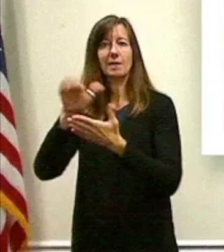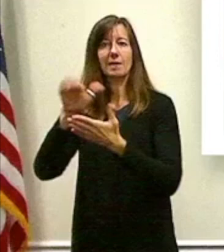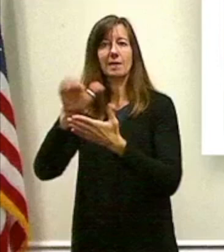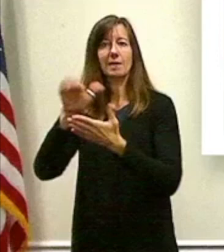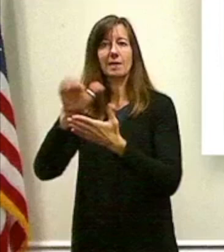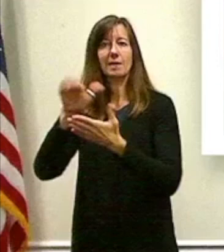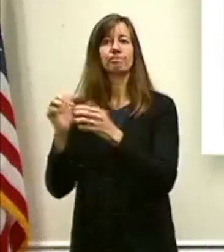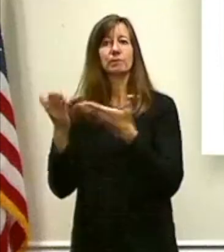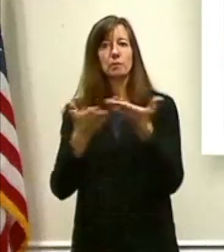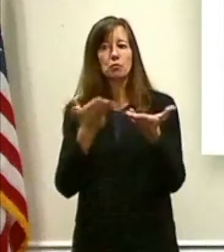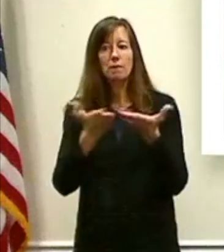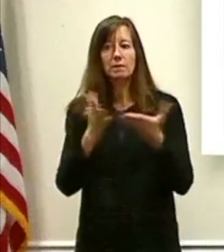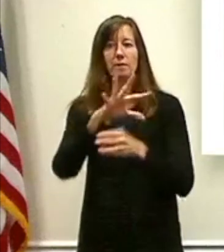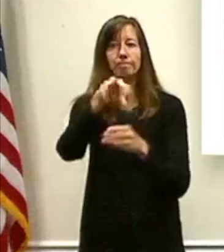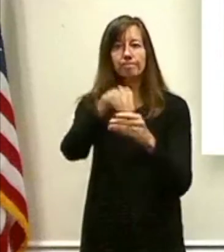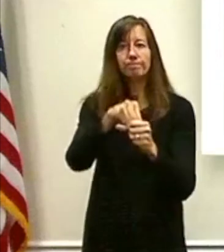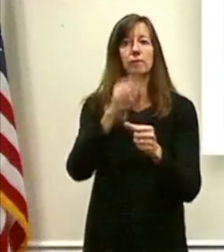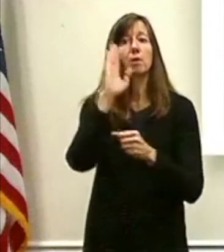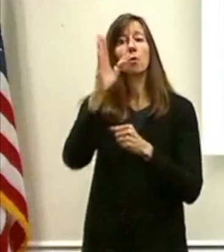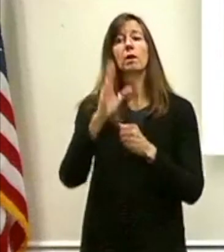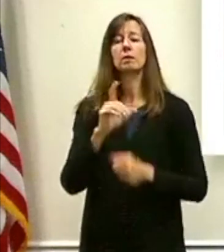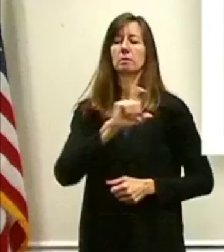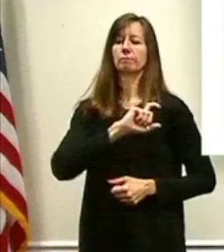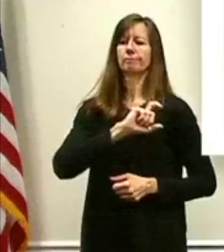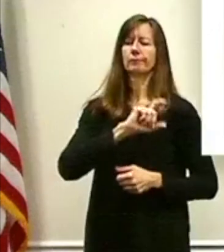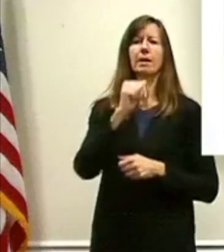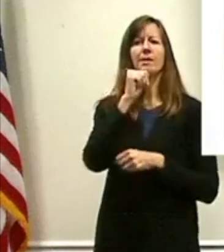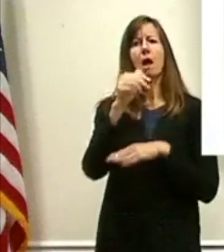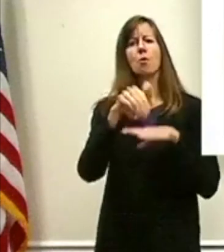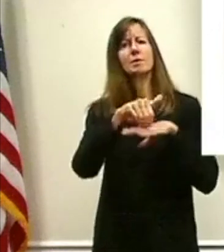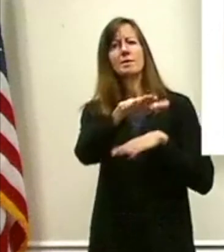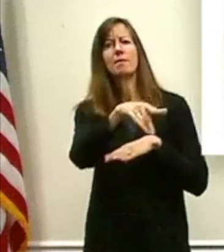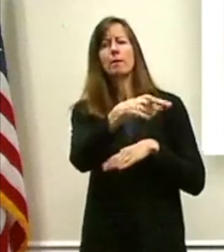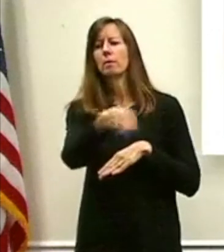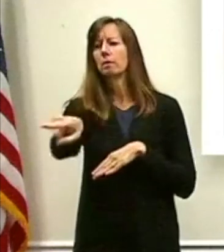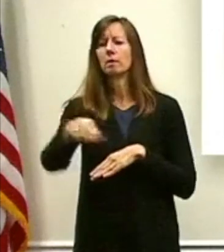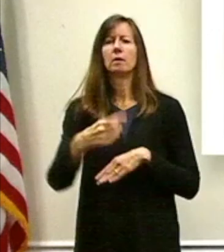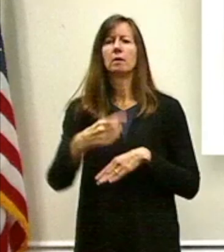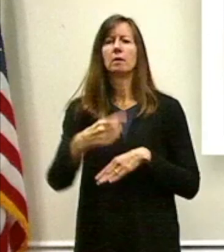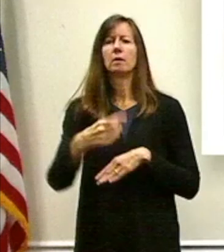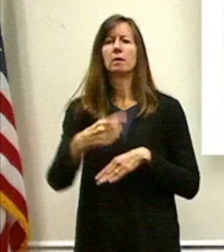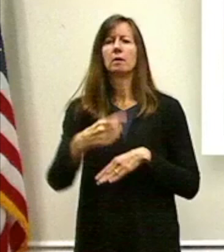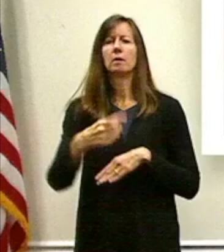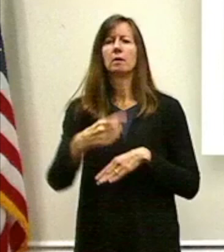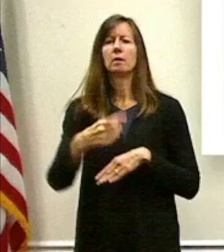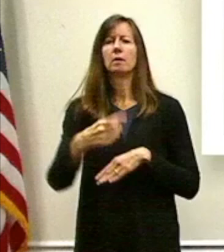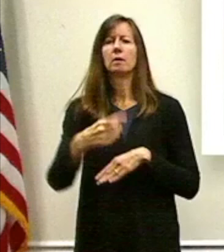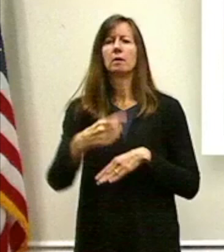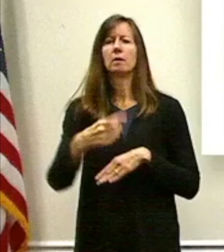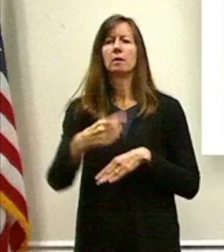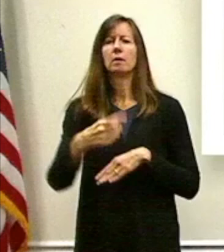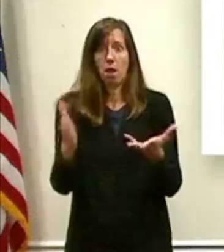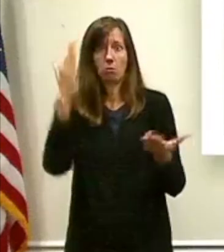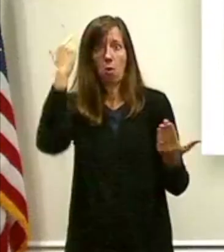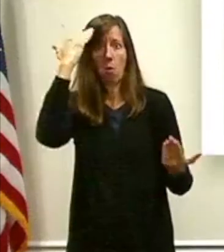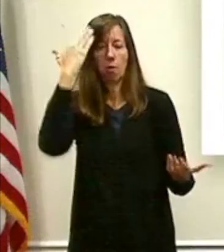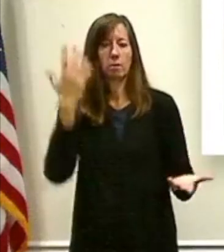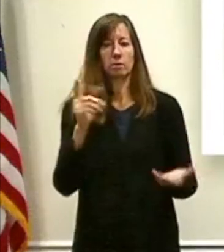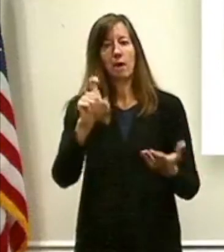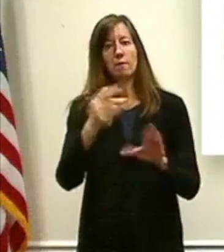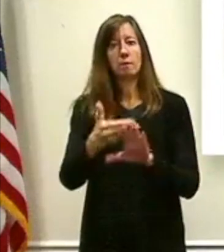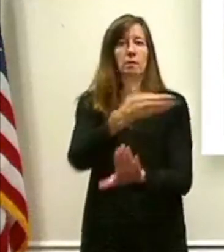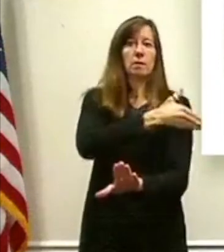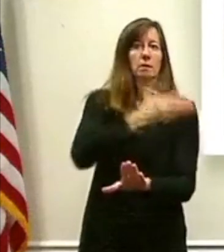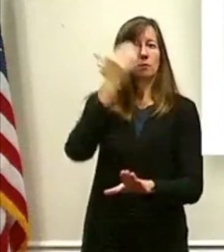so that officers aren't sent off to a mental health concern without being aware of it, and have the support necessary, and that we